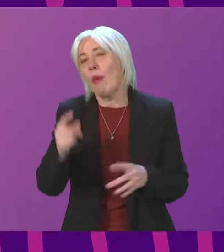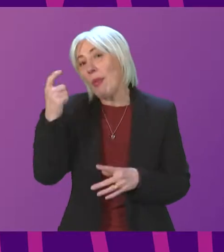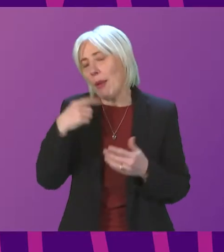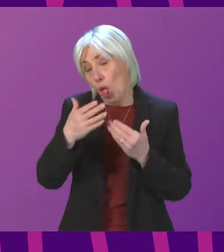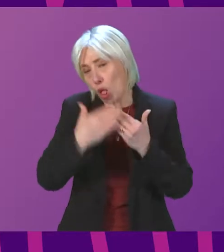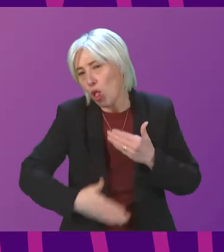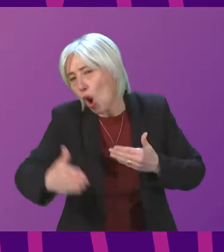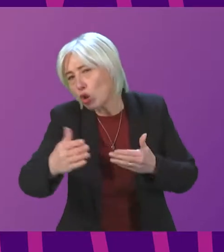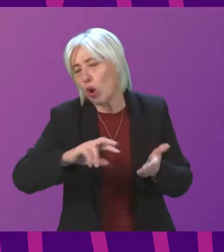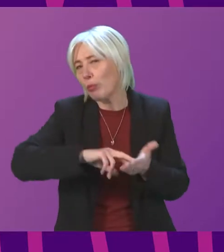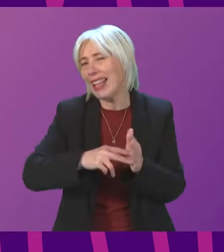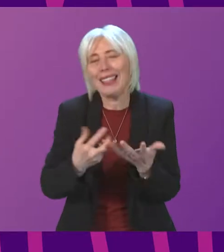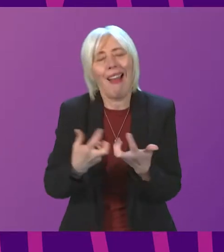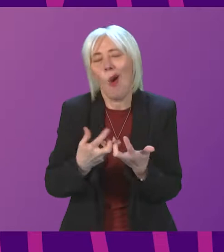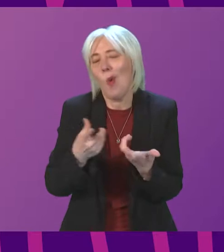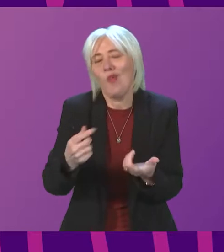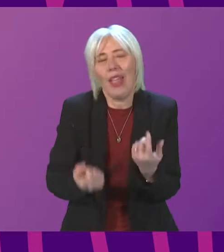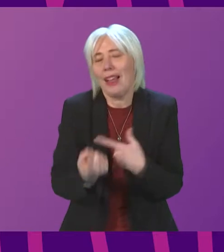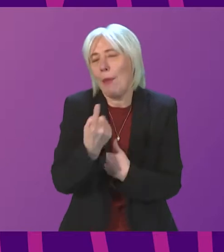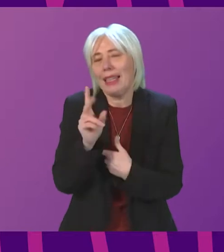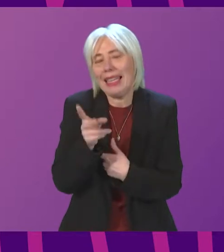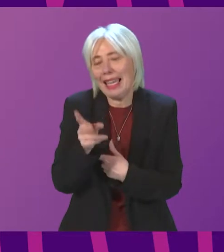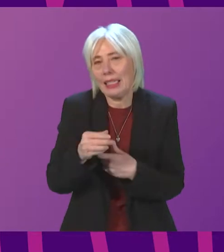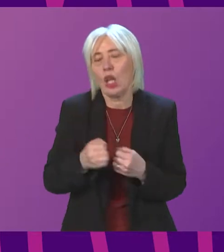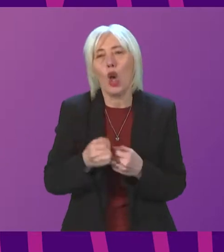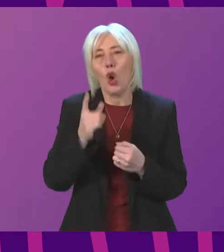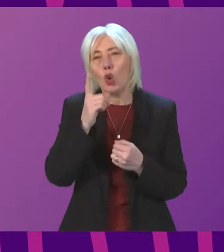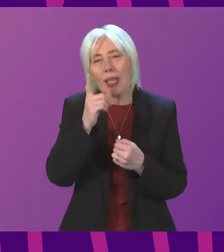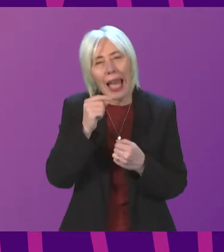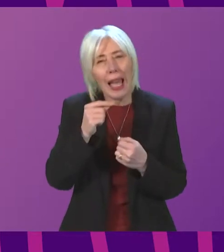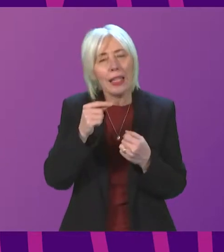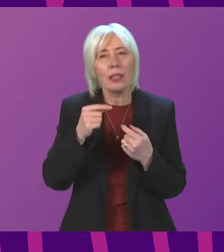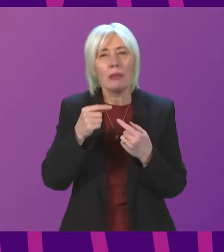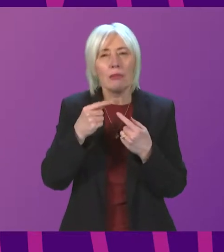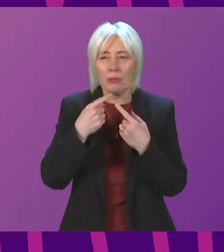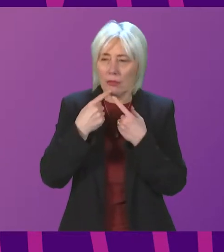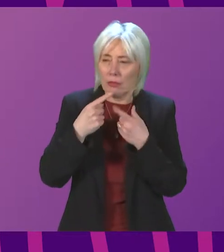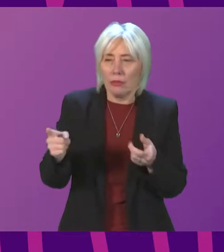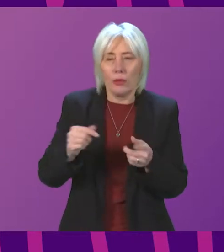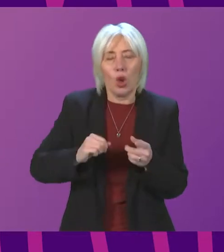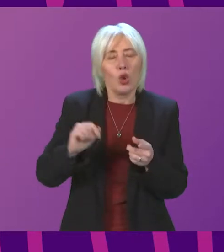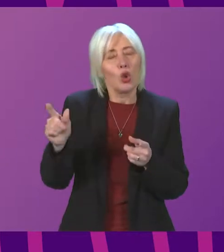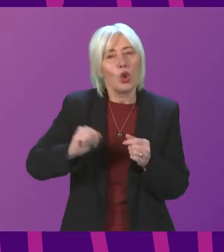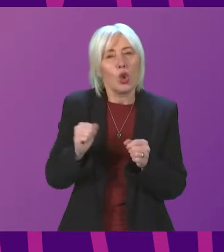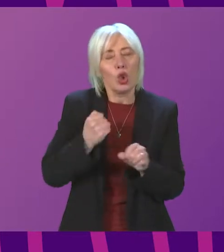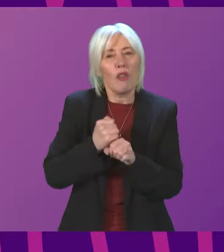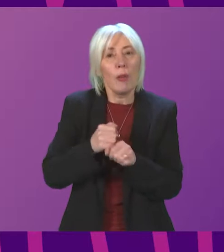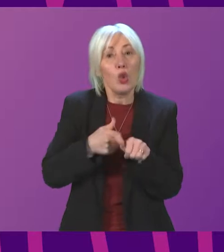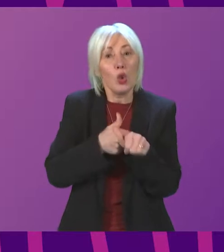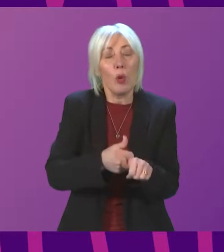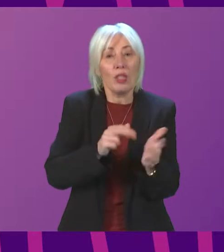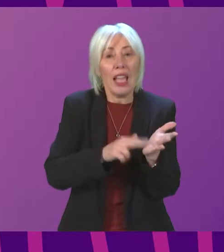planning around these events. So can the Minister outline whether the Scottish Government supports the NIC's recommendations